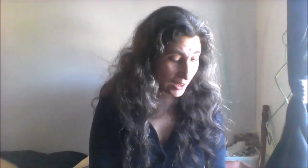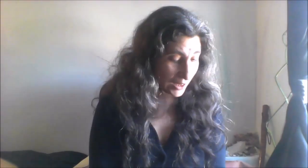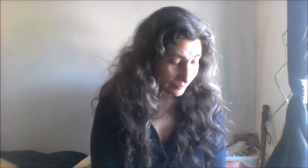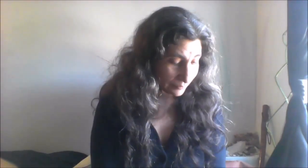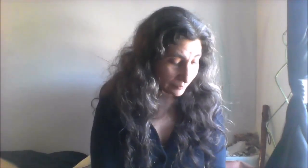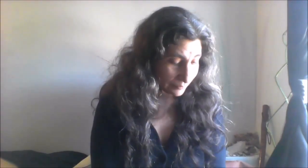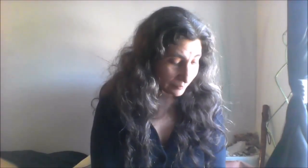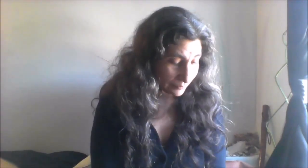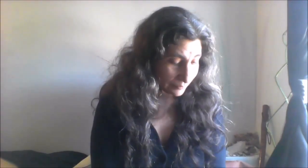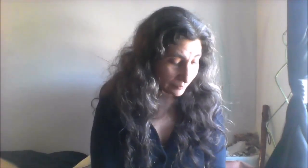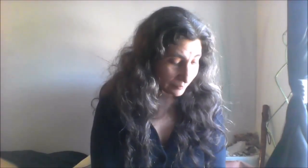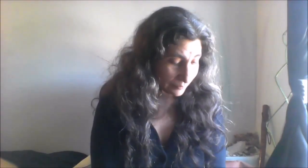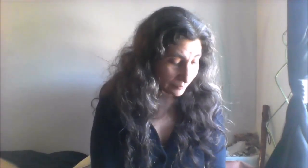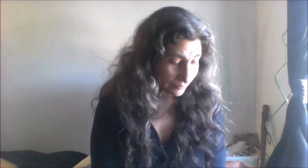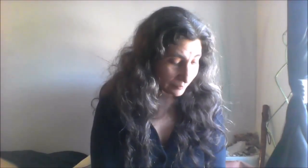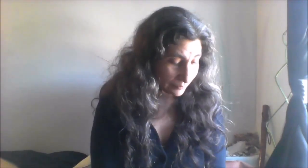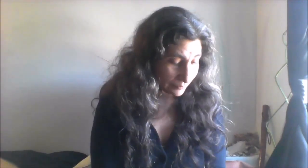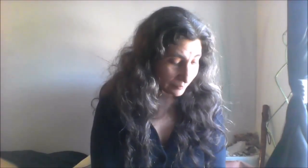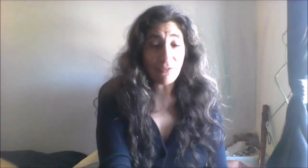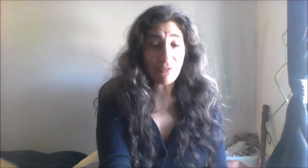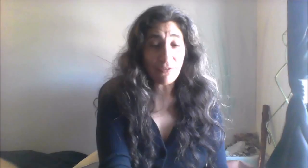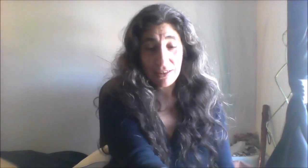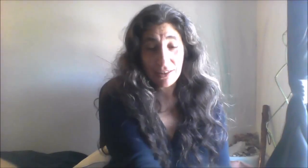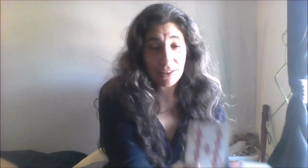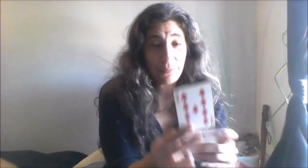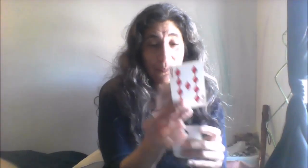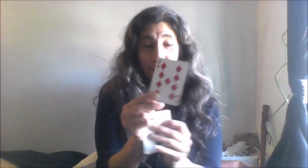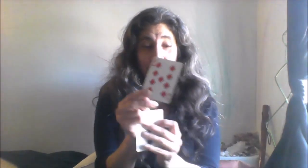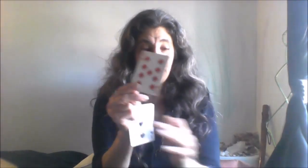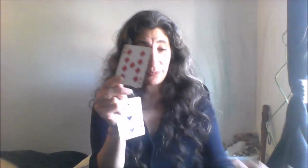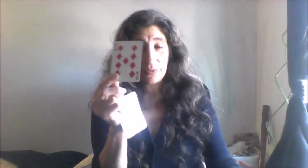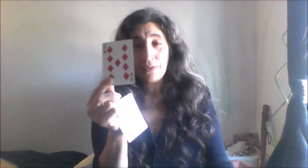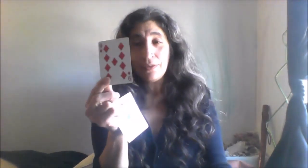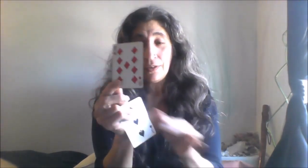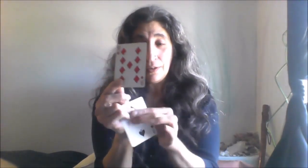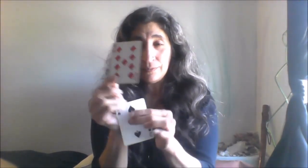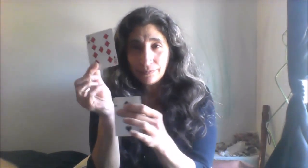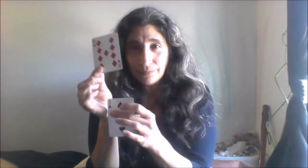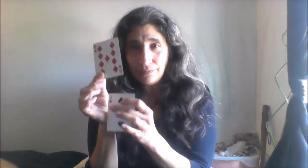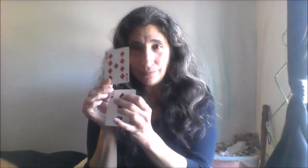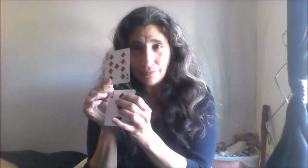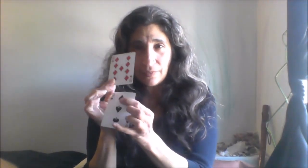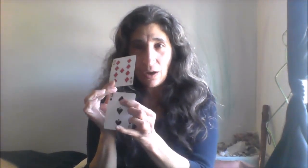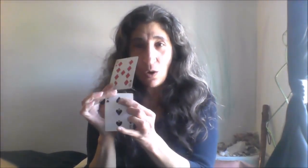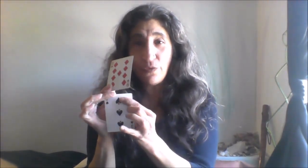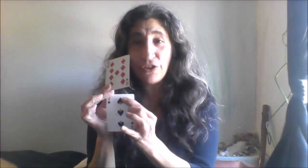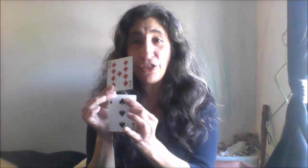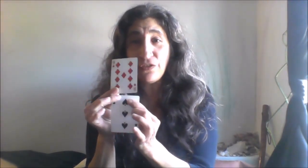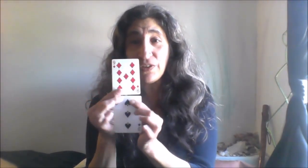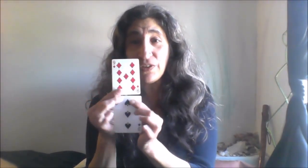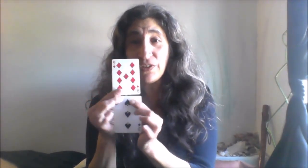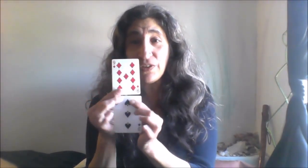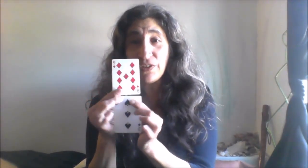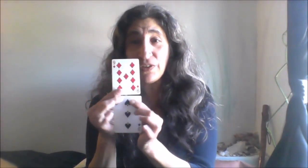um the outer shell of electrons it's got that one extra you know that one it is on fire it is